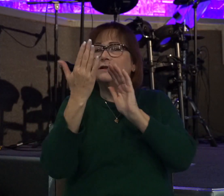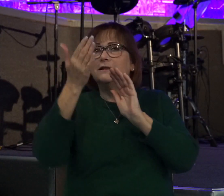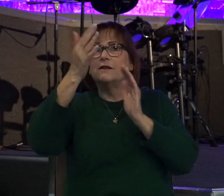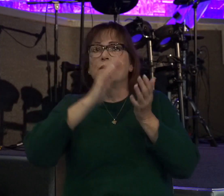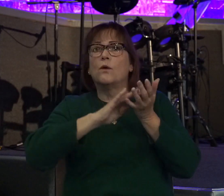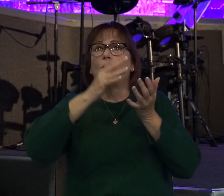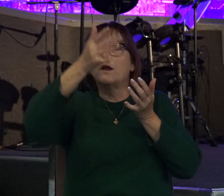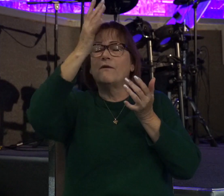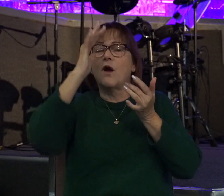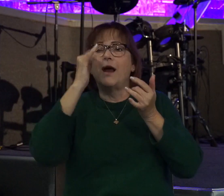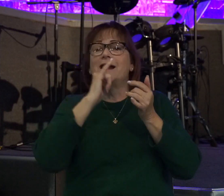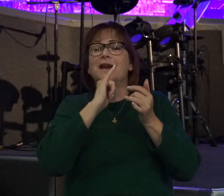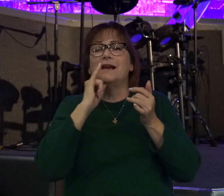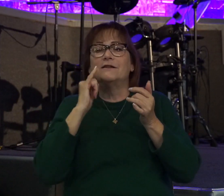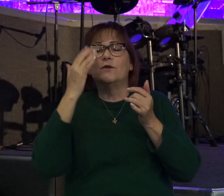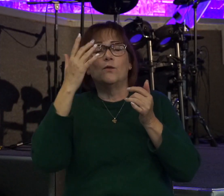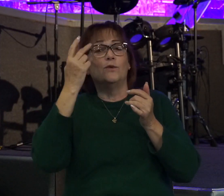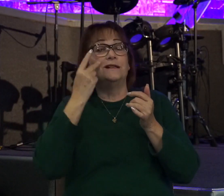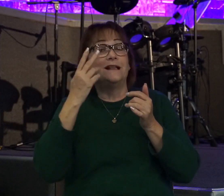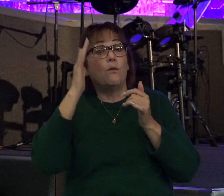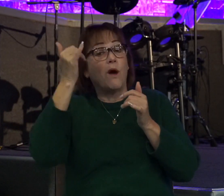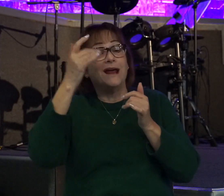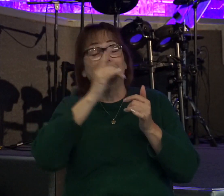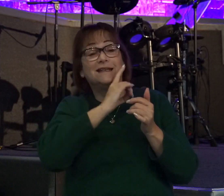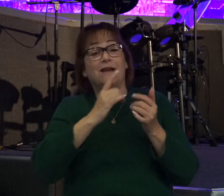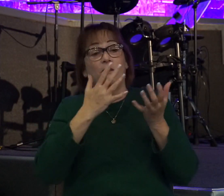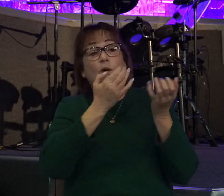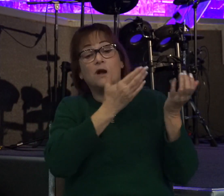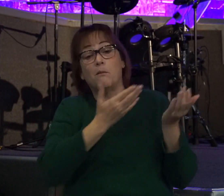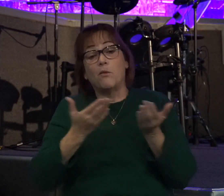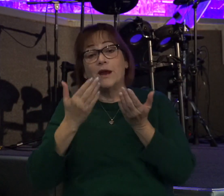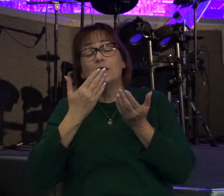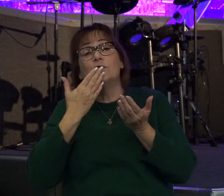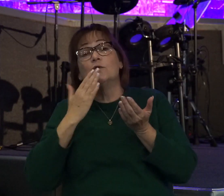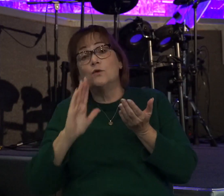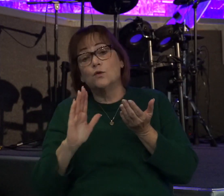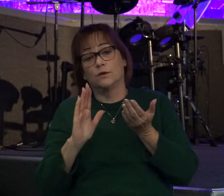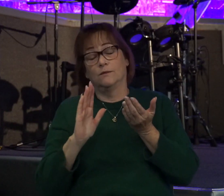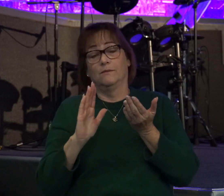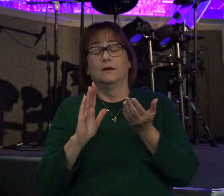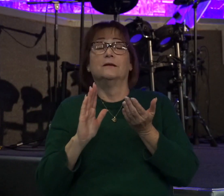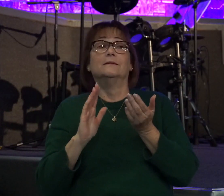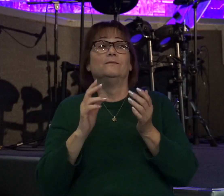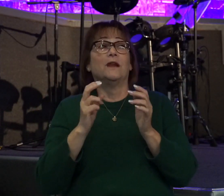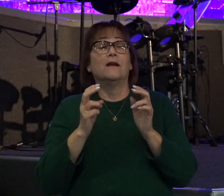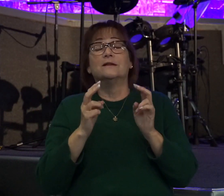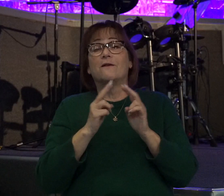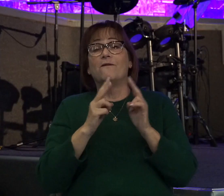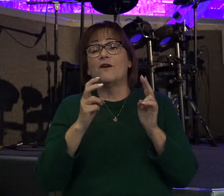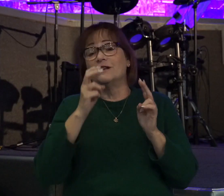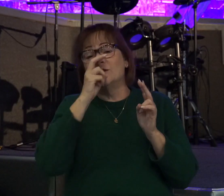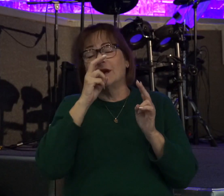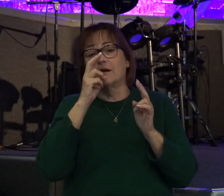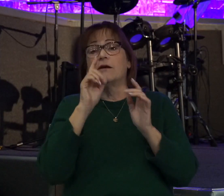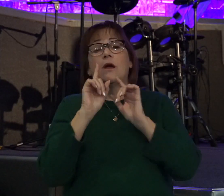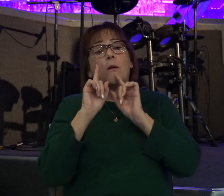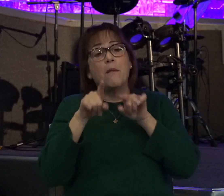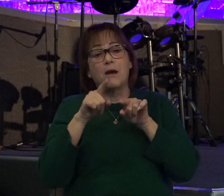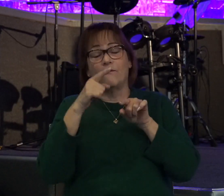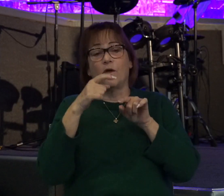And so we see why David wanted to bring it to Jerusalem. So very strict commands when it came to the Ark and the handling of the